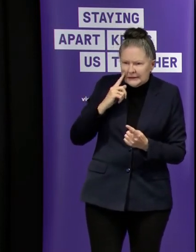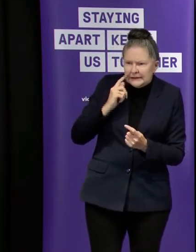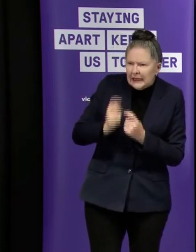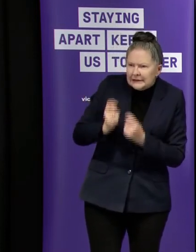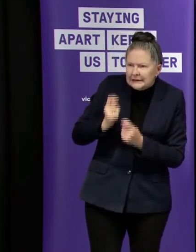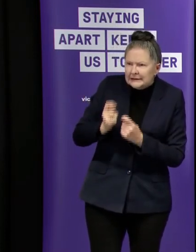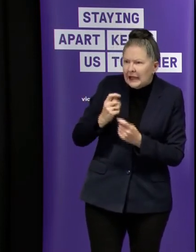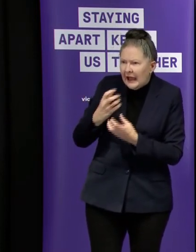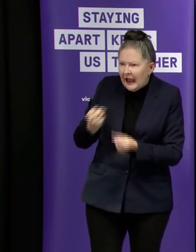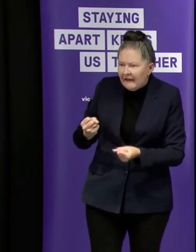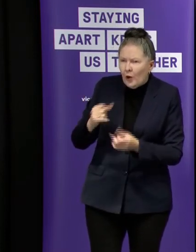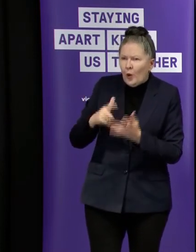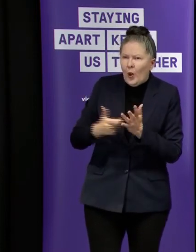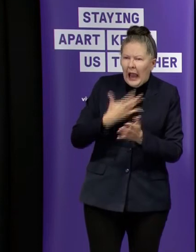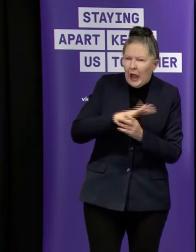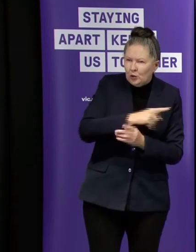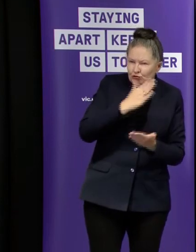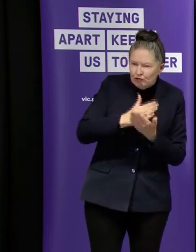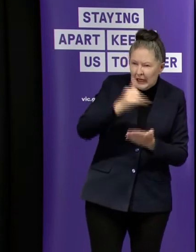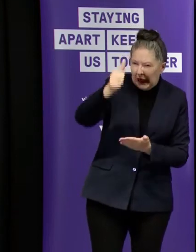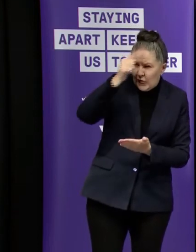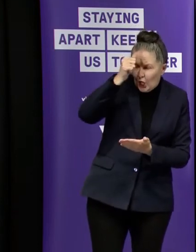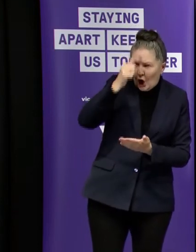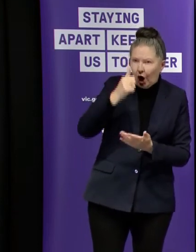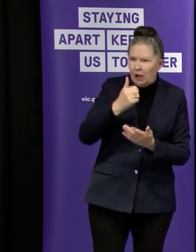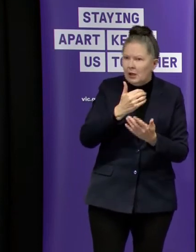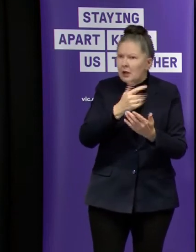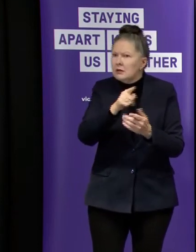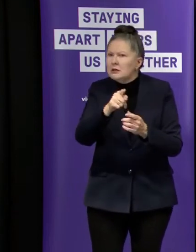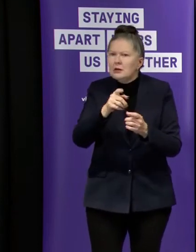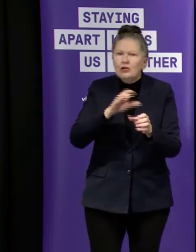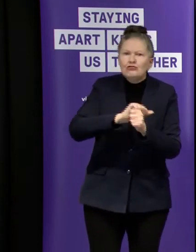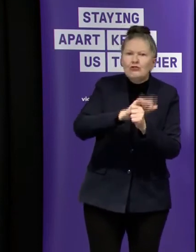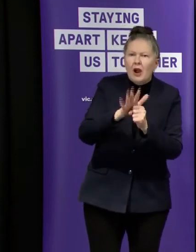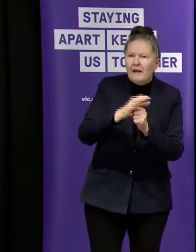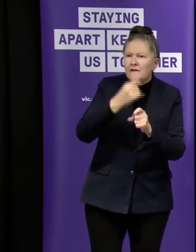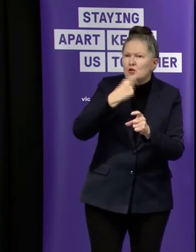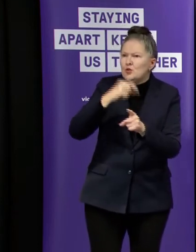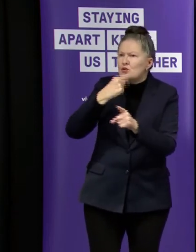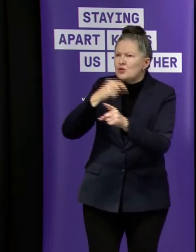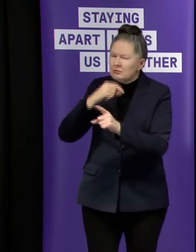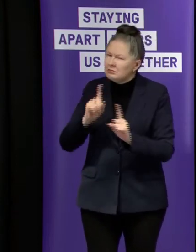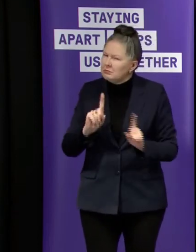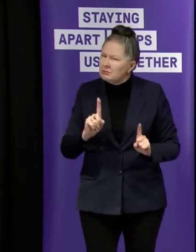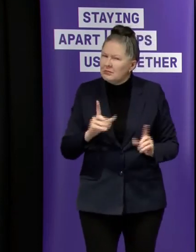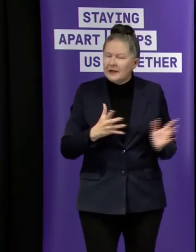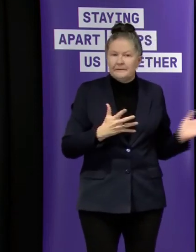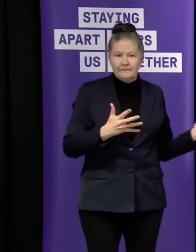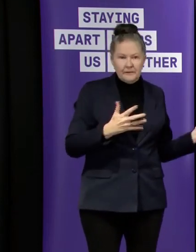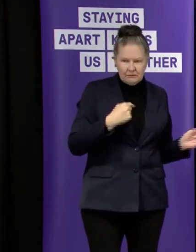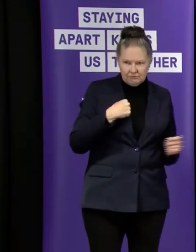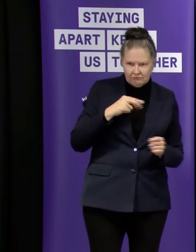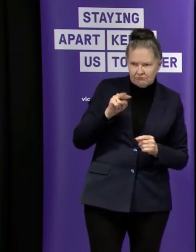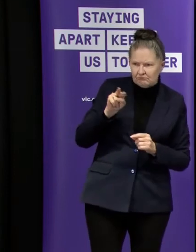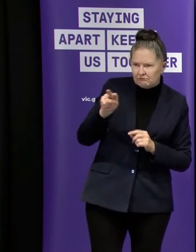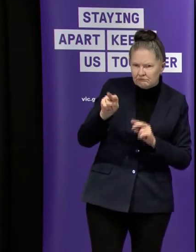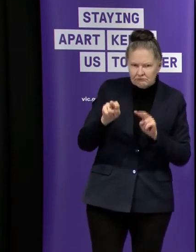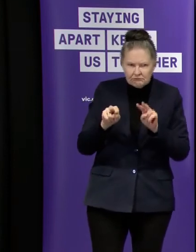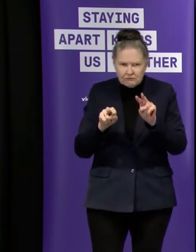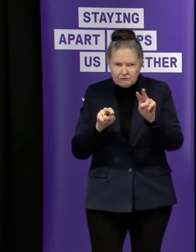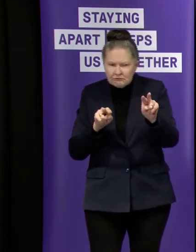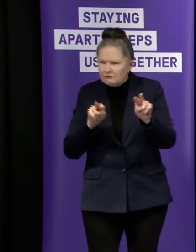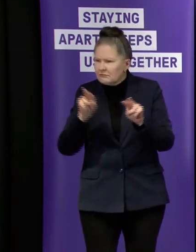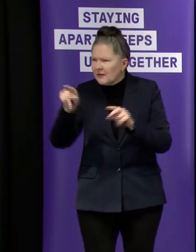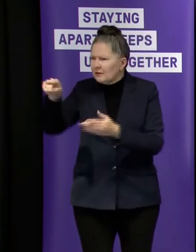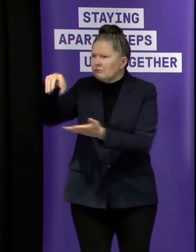the side about what people are saying yeah so i mean we can look at um where where the test which sites are active which sites um are